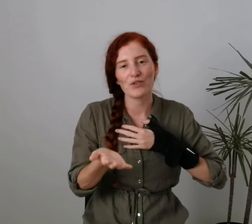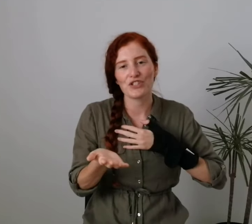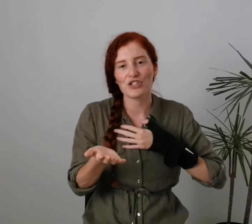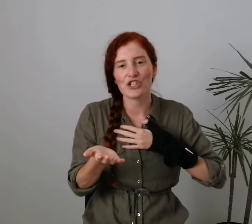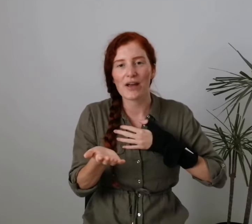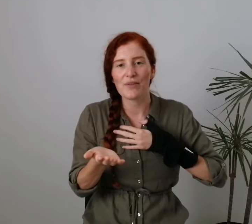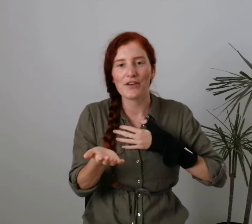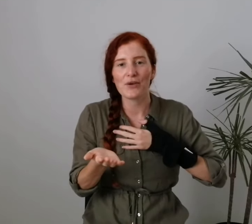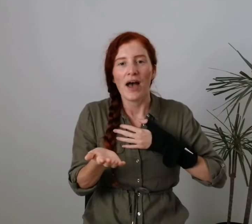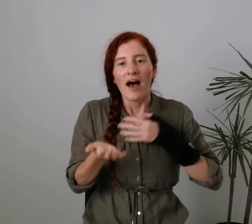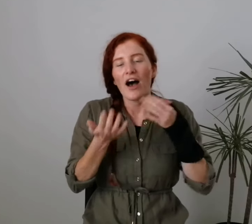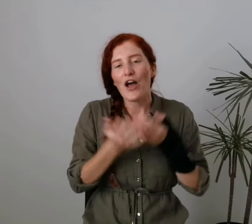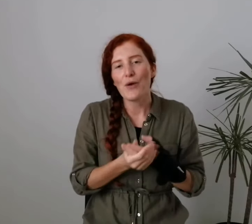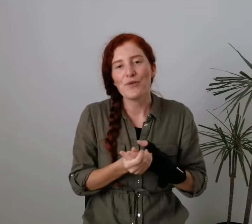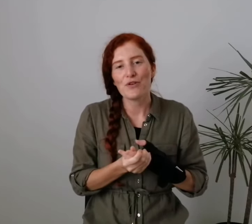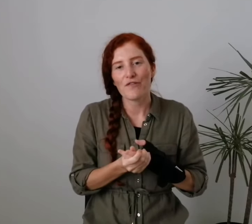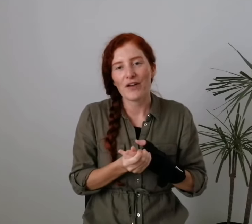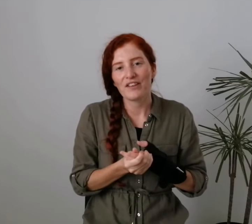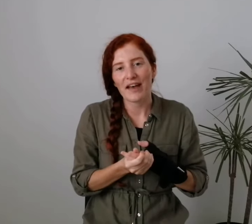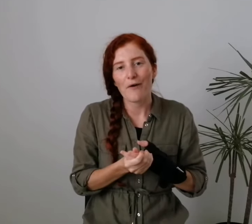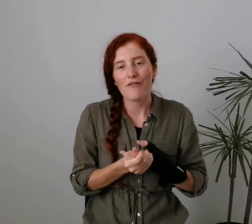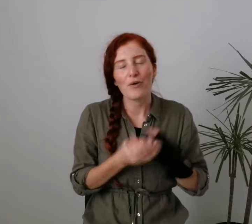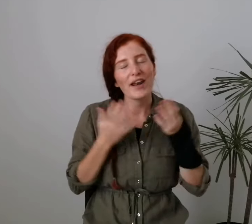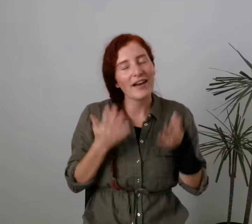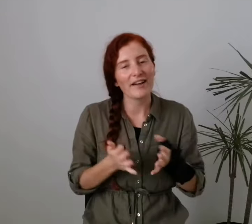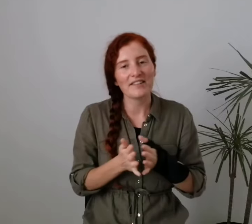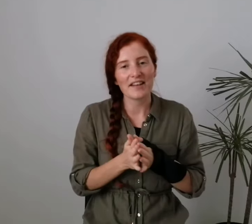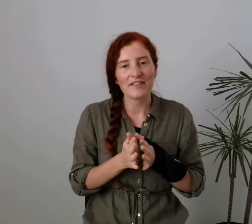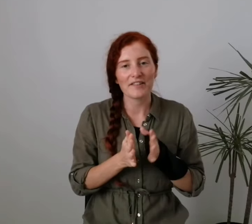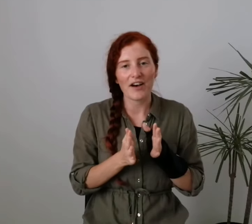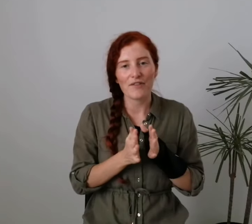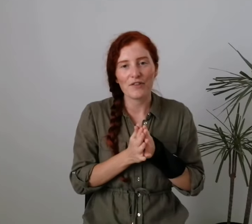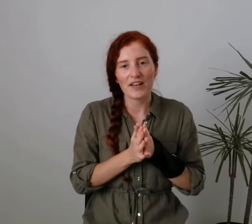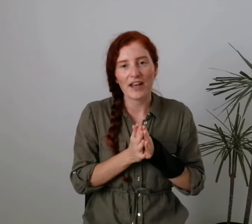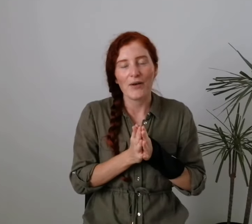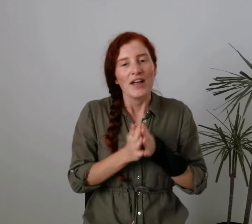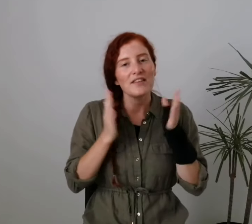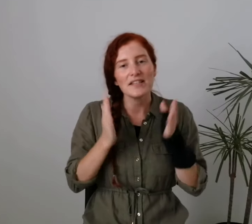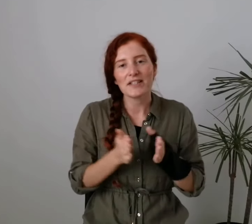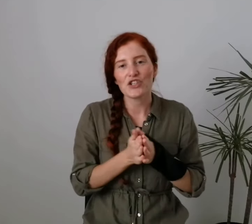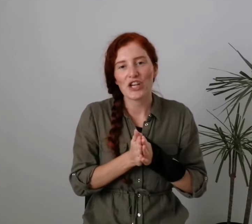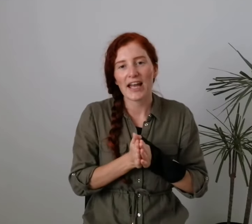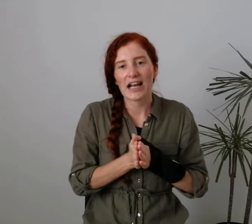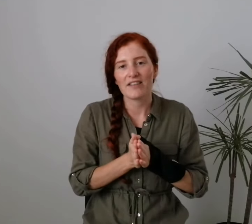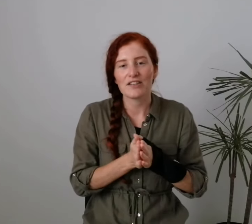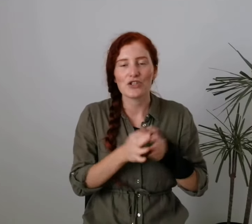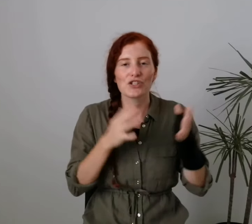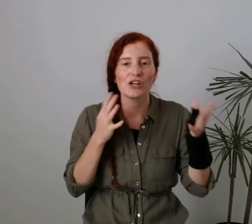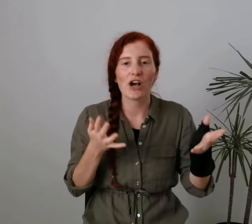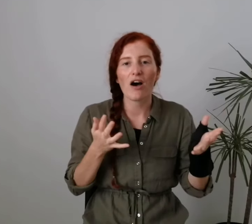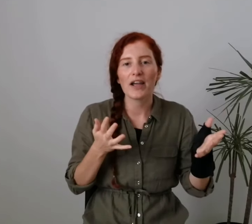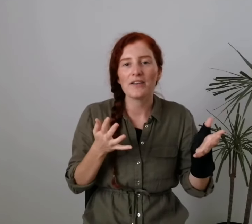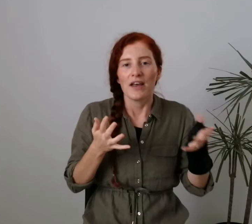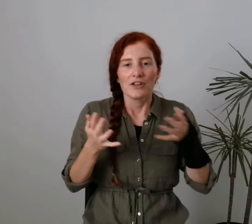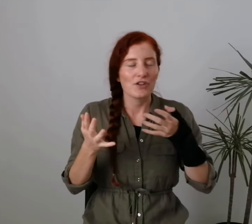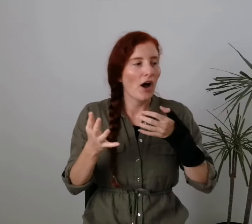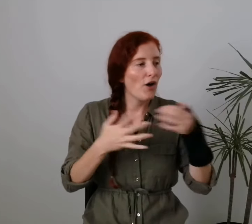I wanted to share with you. I hope that you found these helpful and like I said at the start of the video, this isn't a checklist. It's just a guide to